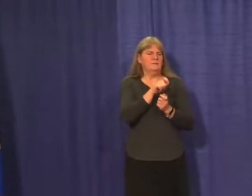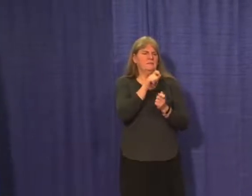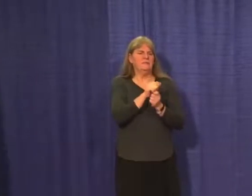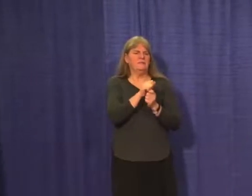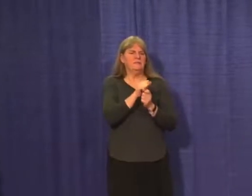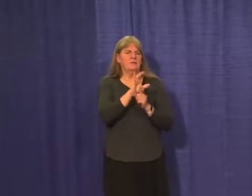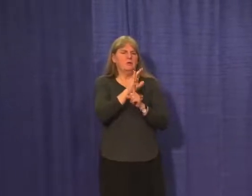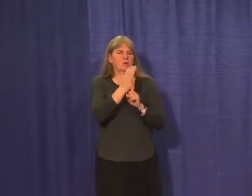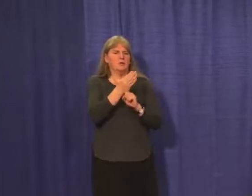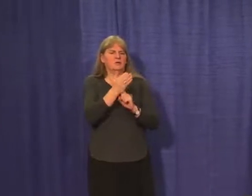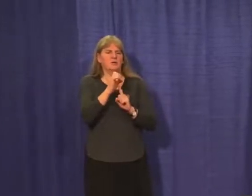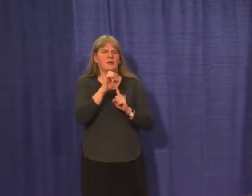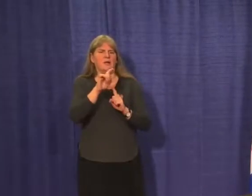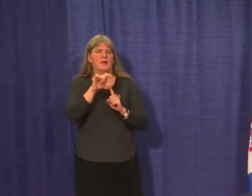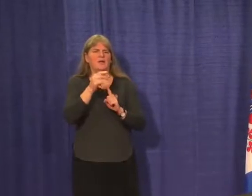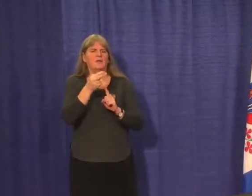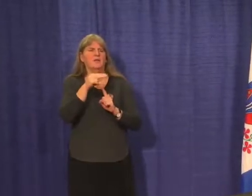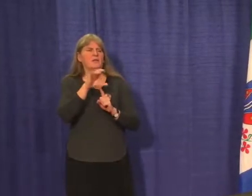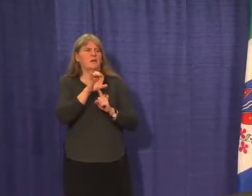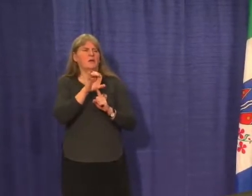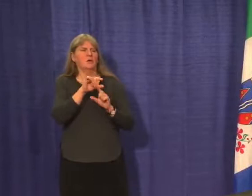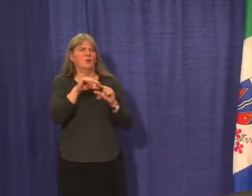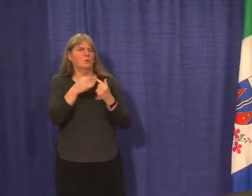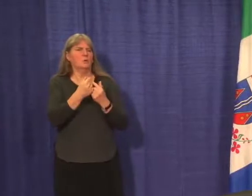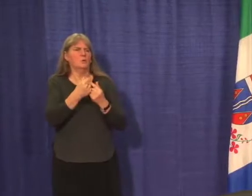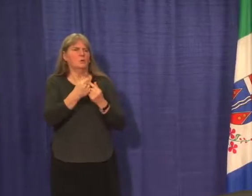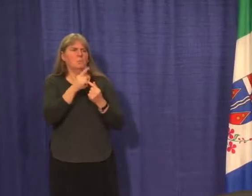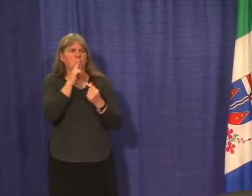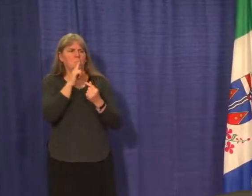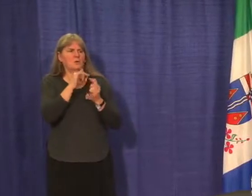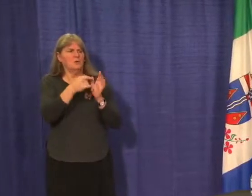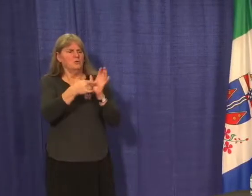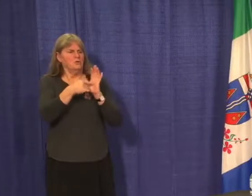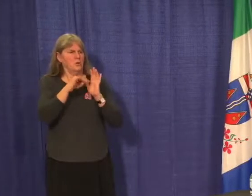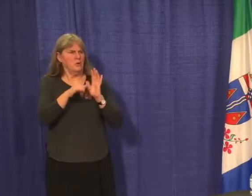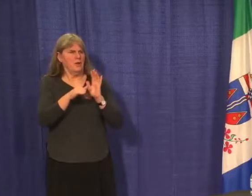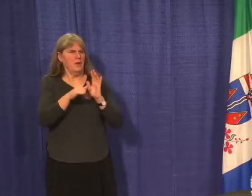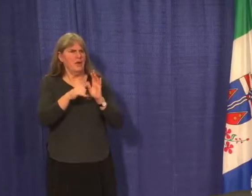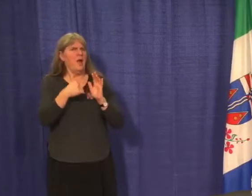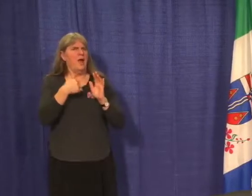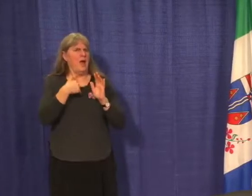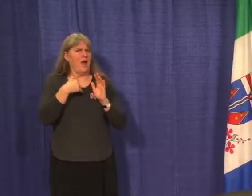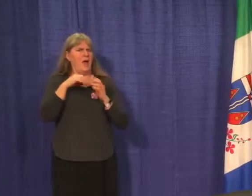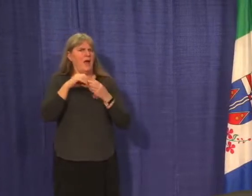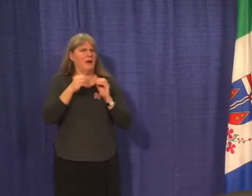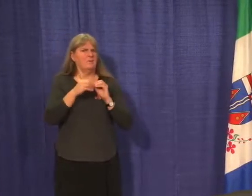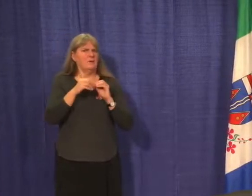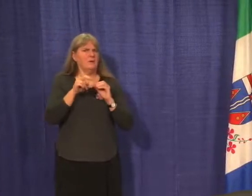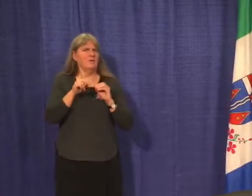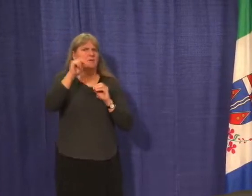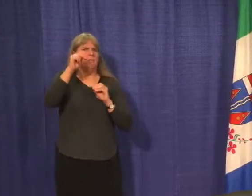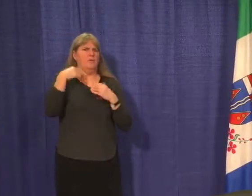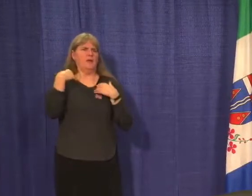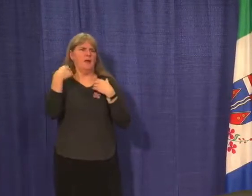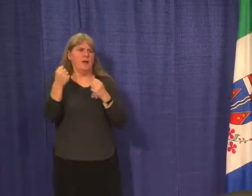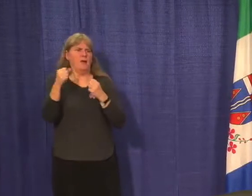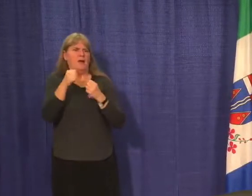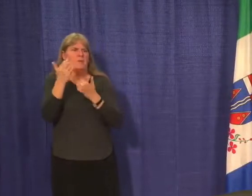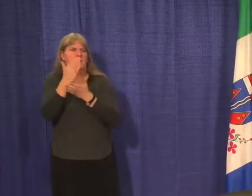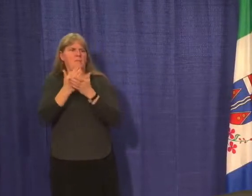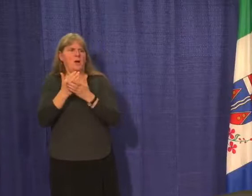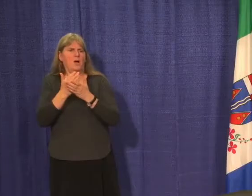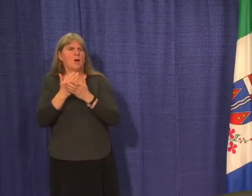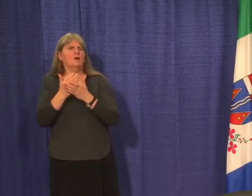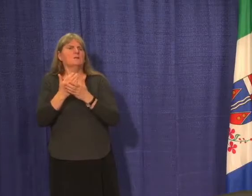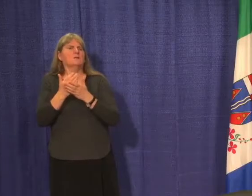You haven't provided data dividing it that way. We do have numbers from Northern Health and other regions of BC.